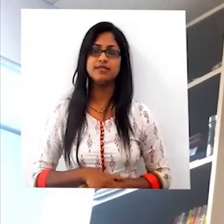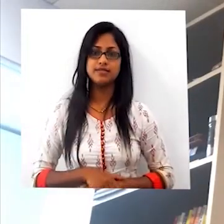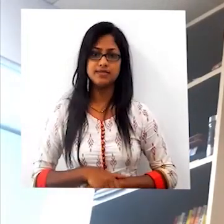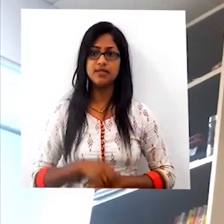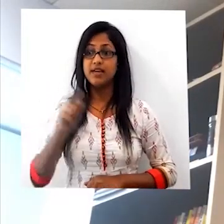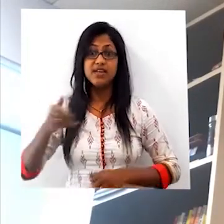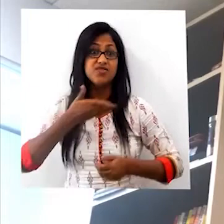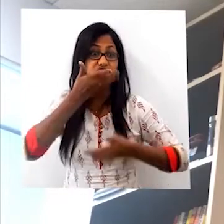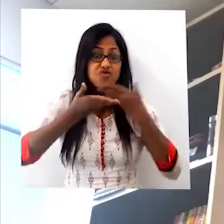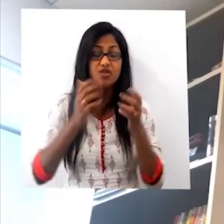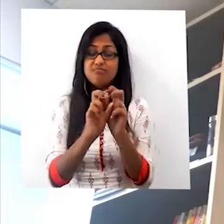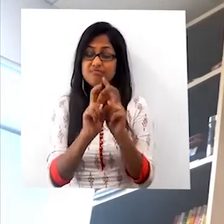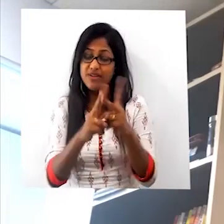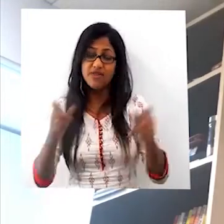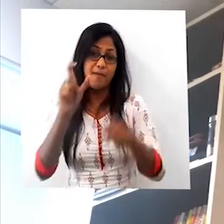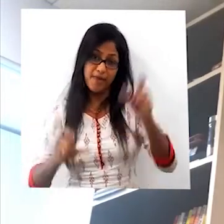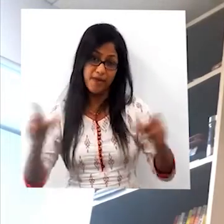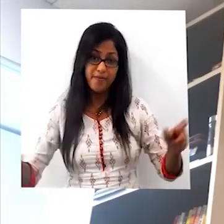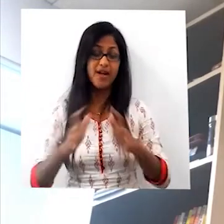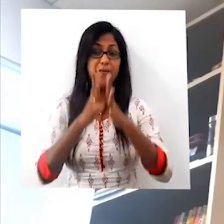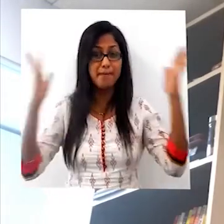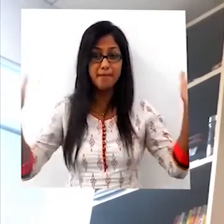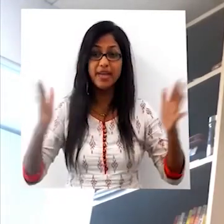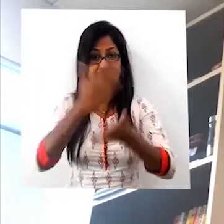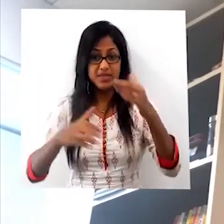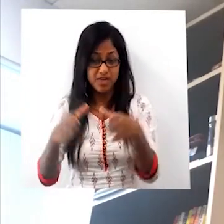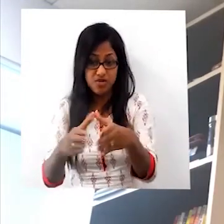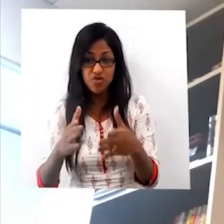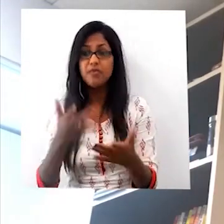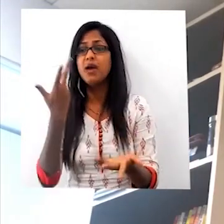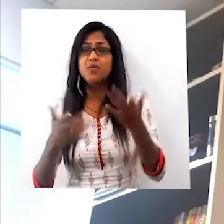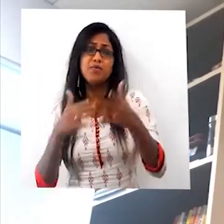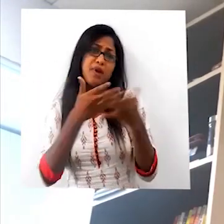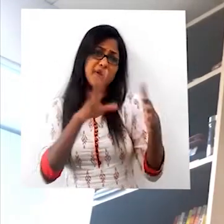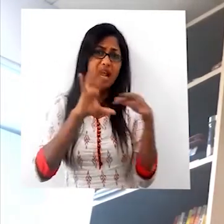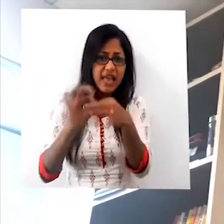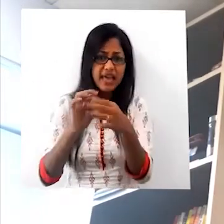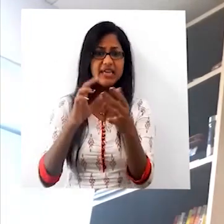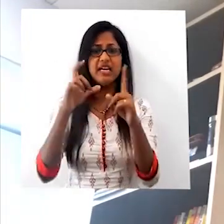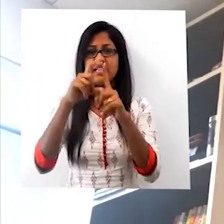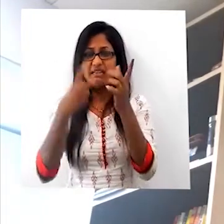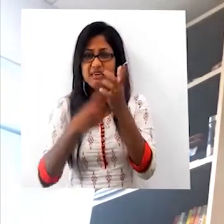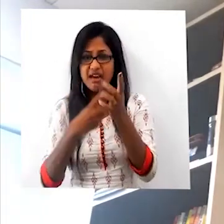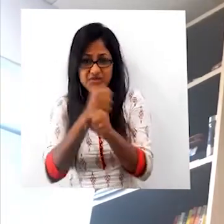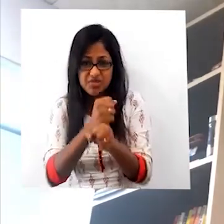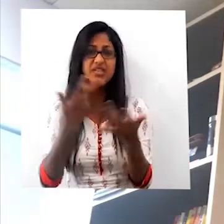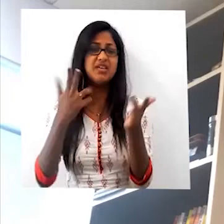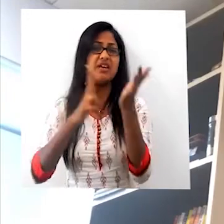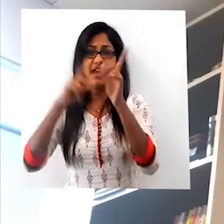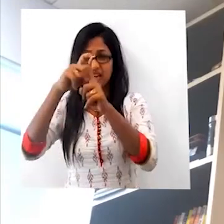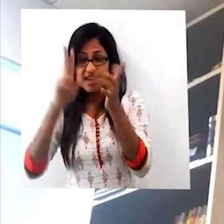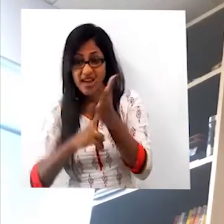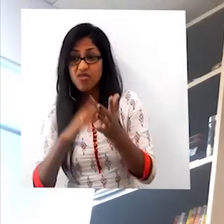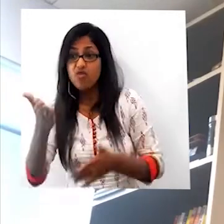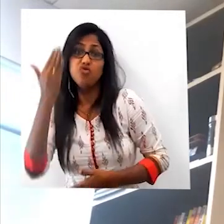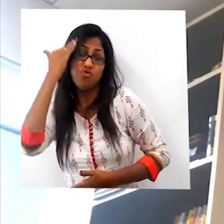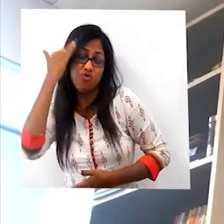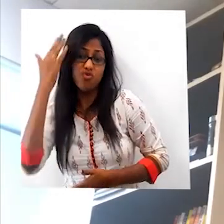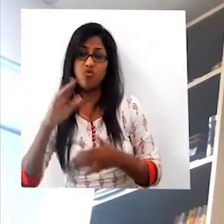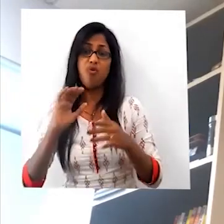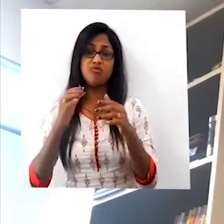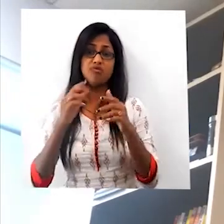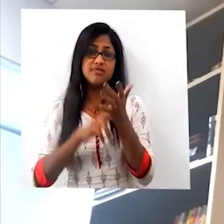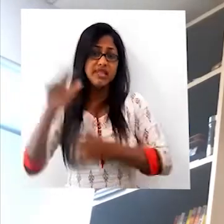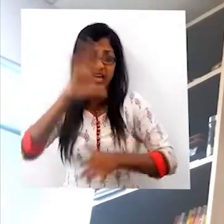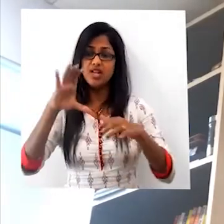He has taught so many people in the disability sector, whether it was through DRG or NDN, or you know